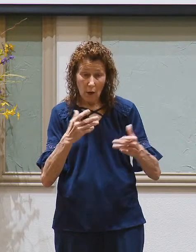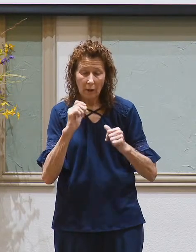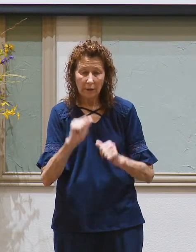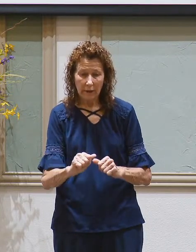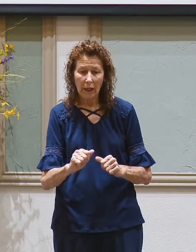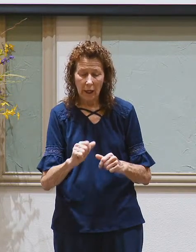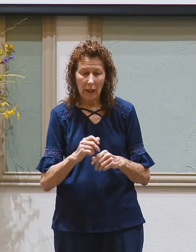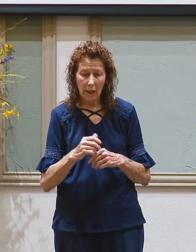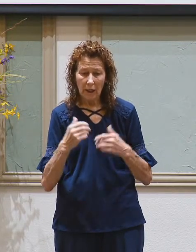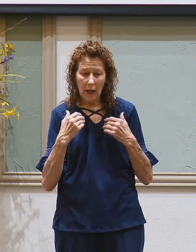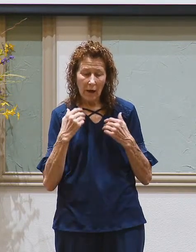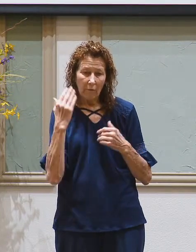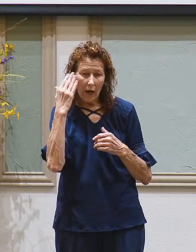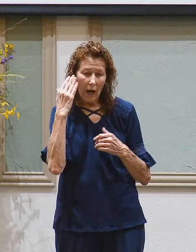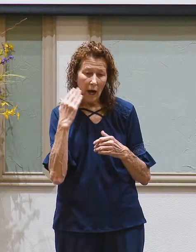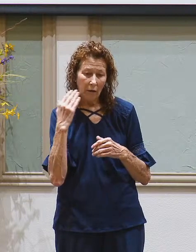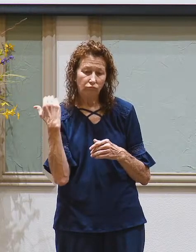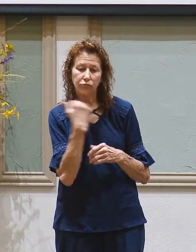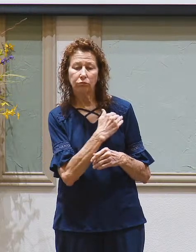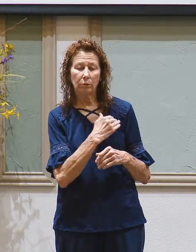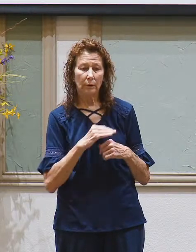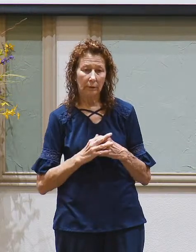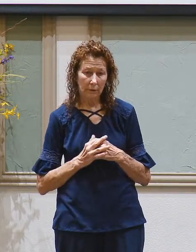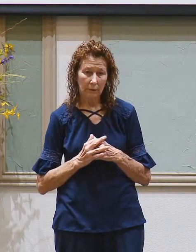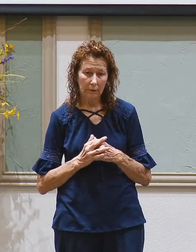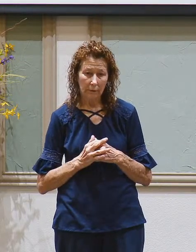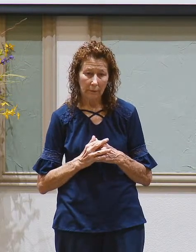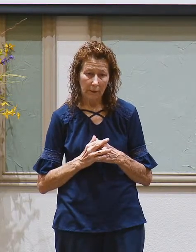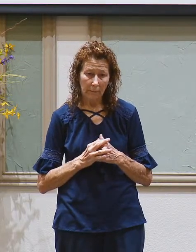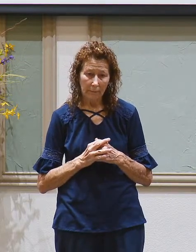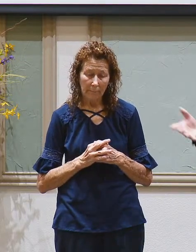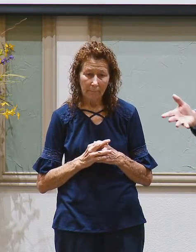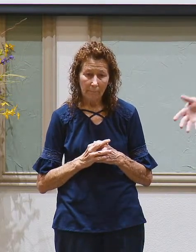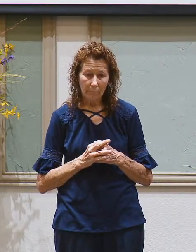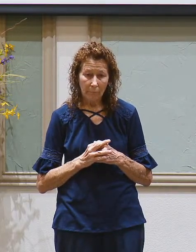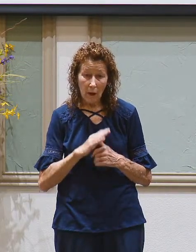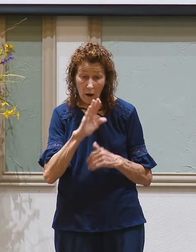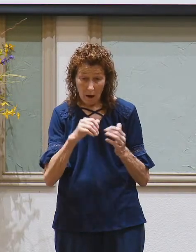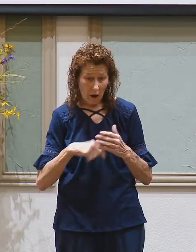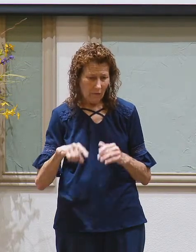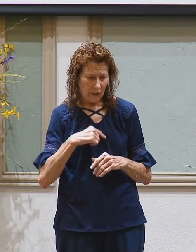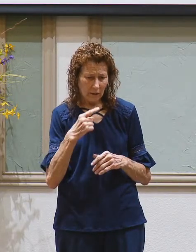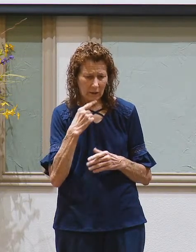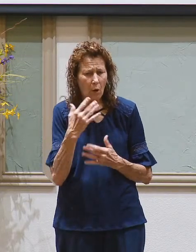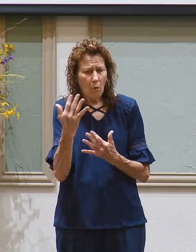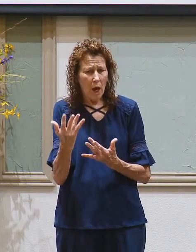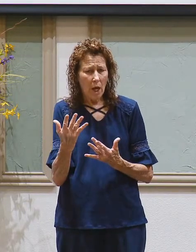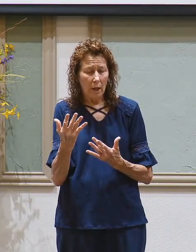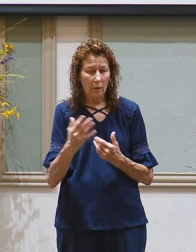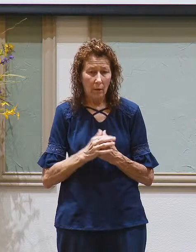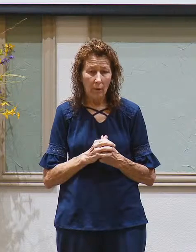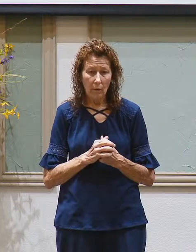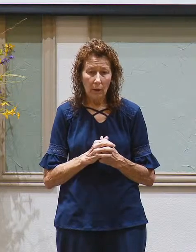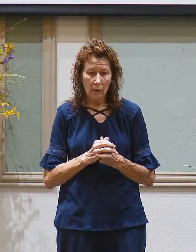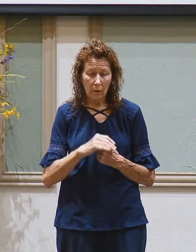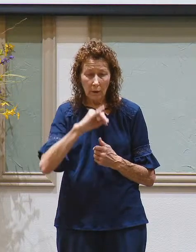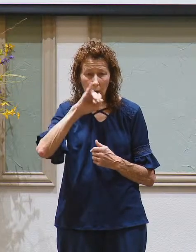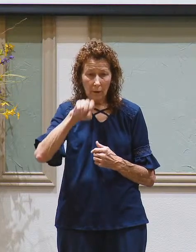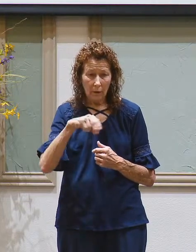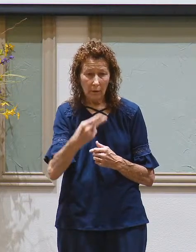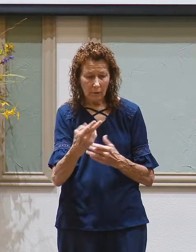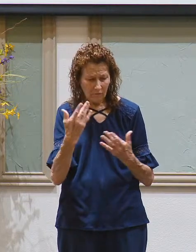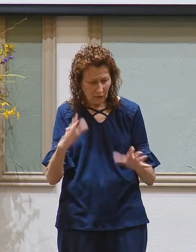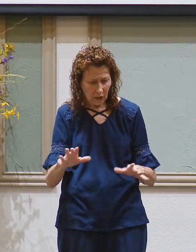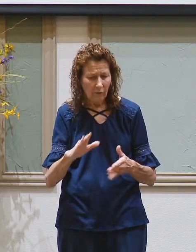our head on a sharp stick by the end of the day. Now all of us would say, hold on a minute. Joseph has